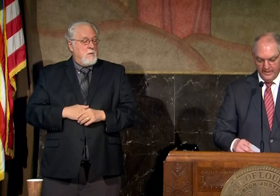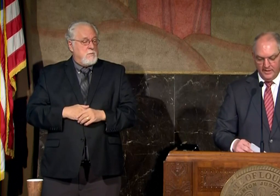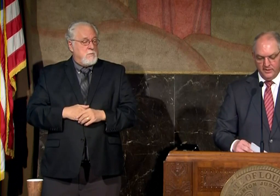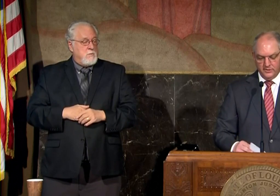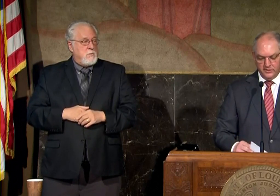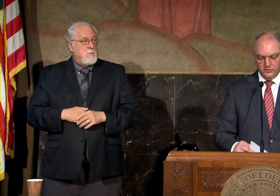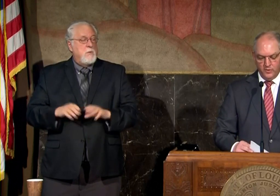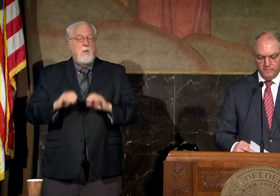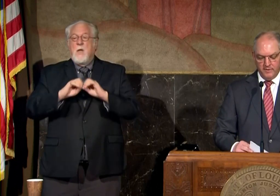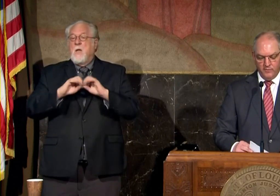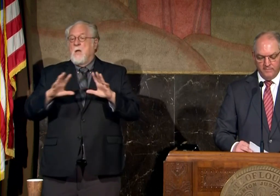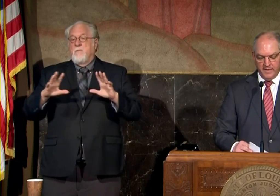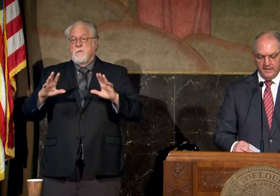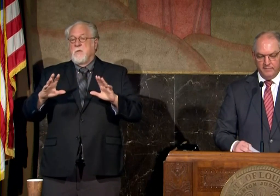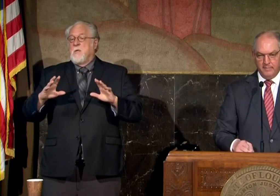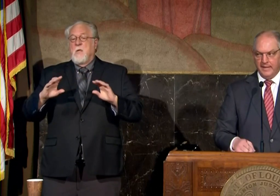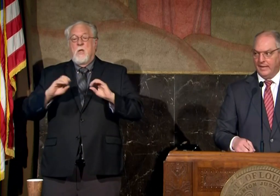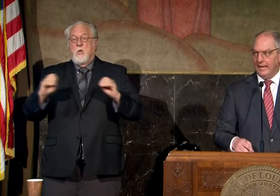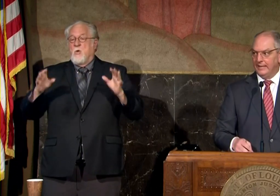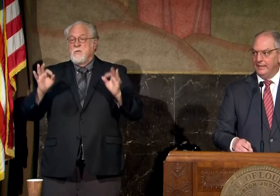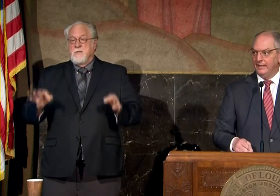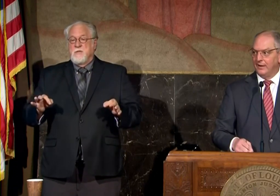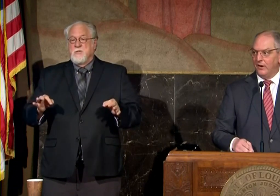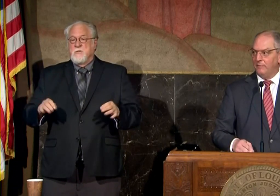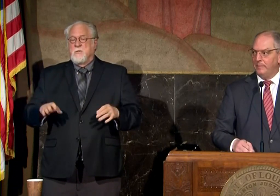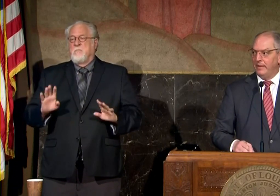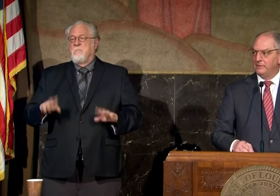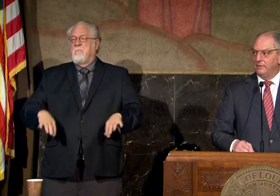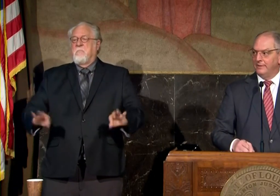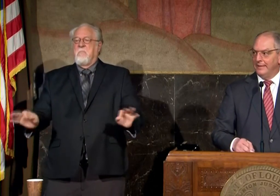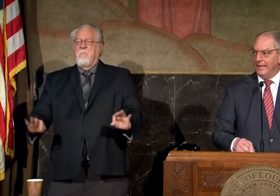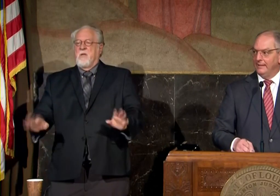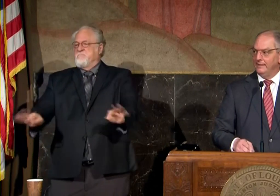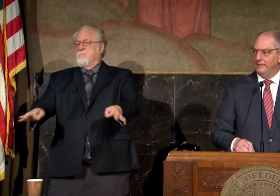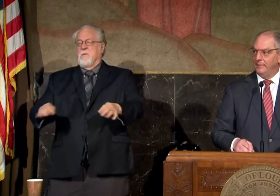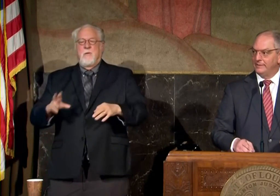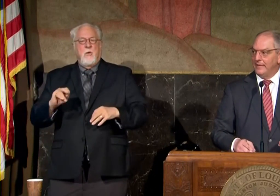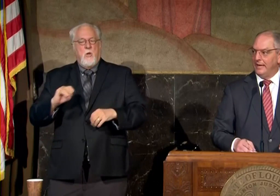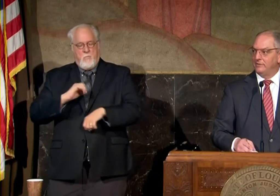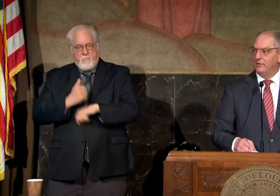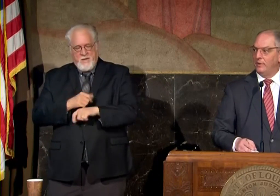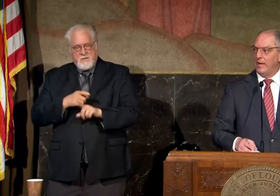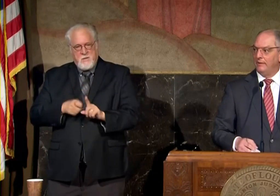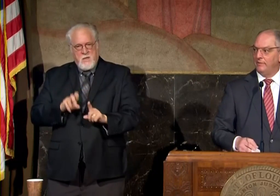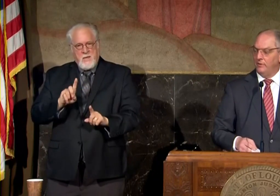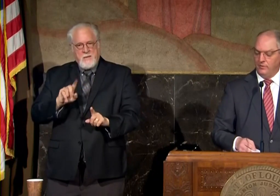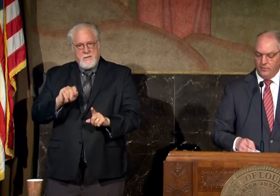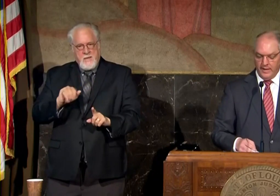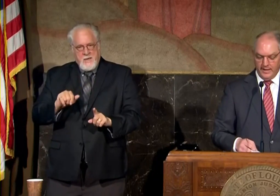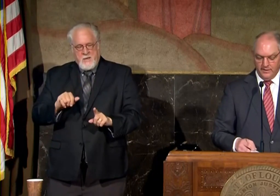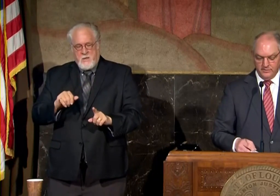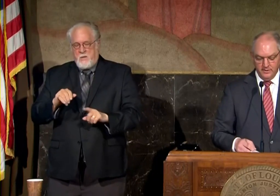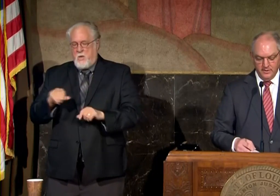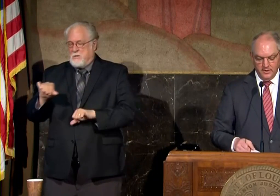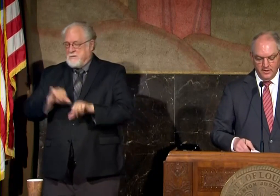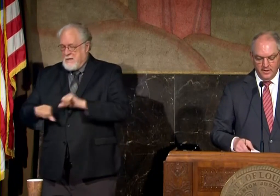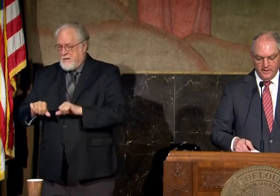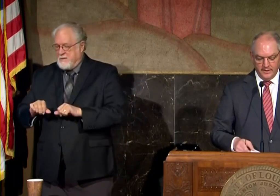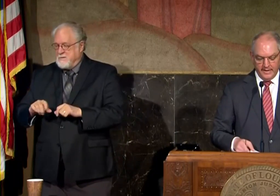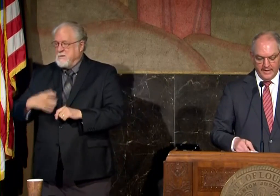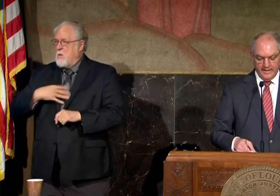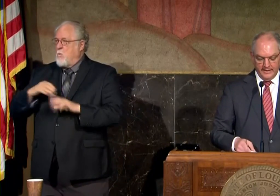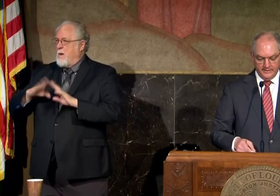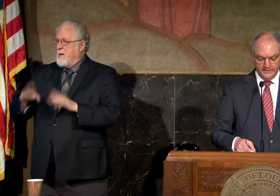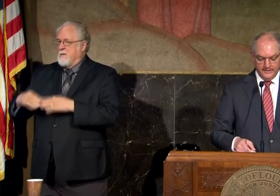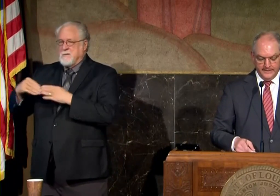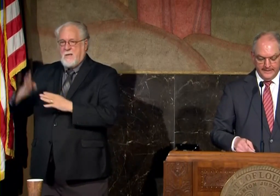obviously none of the decisions we've been we've made have been made lightly they're all been based on the data the best science that we have and on the white house uh